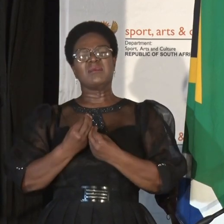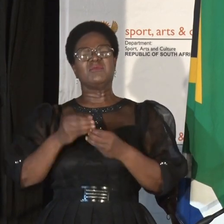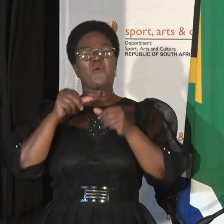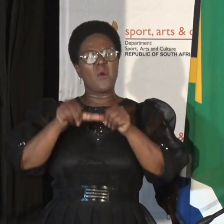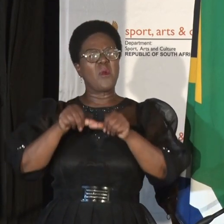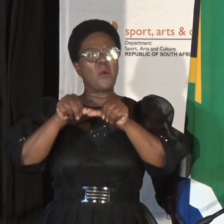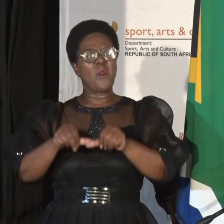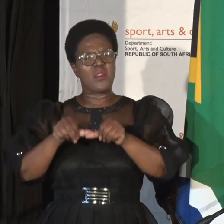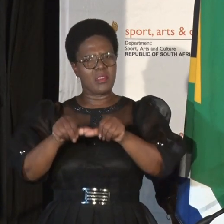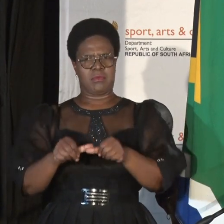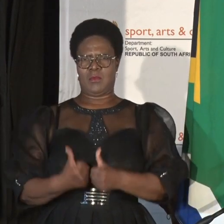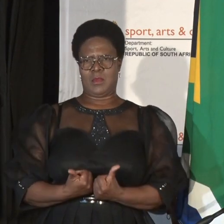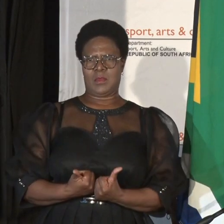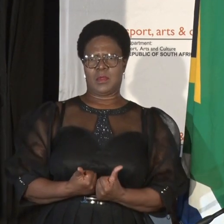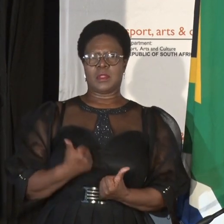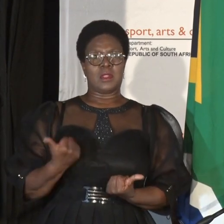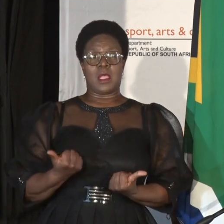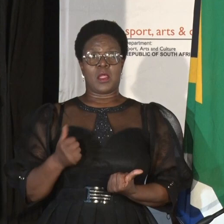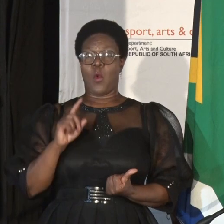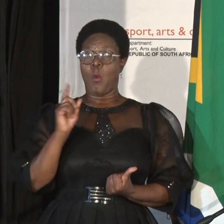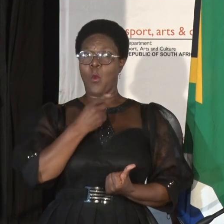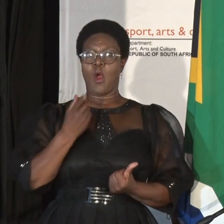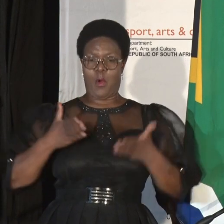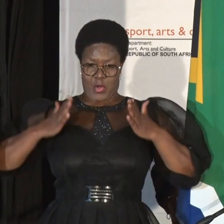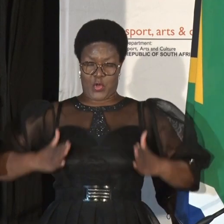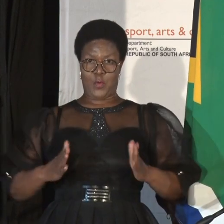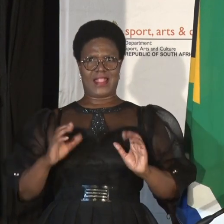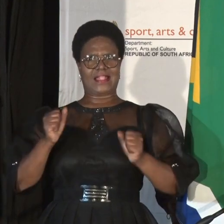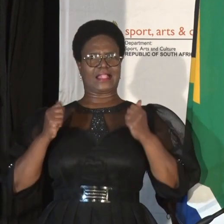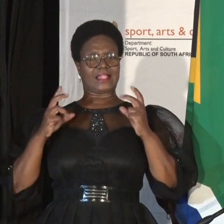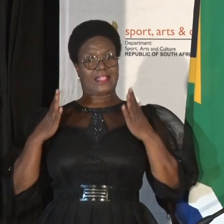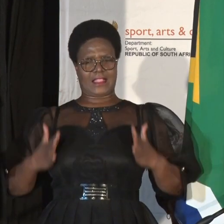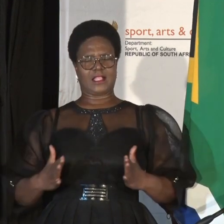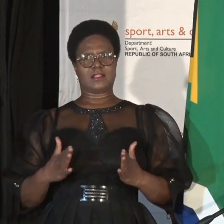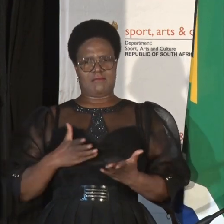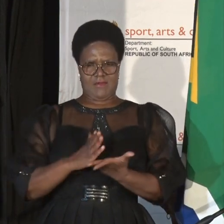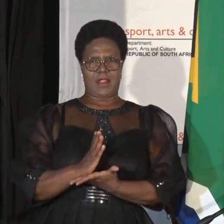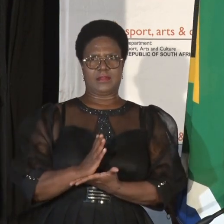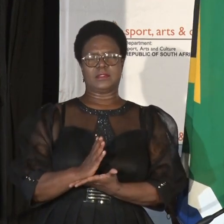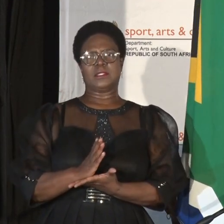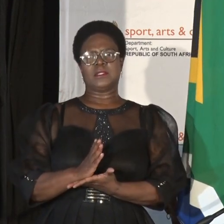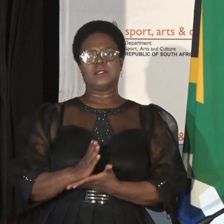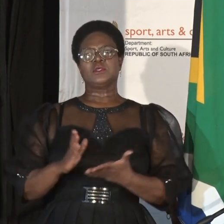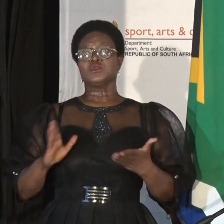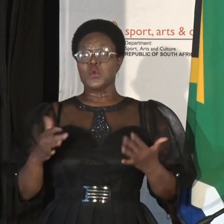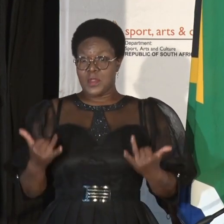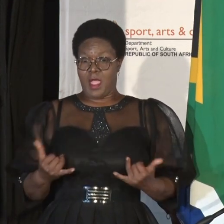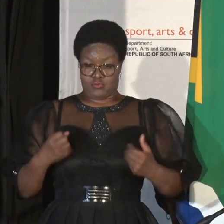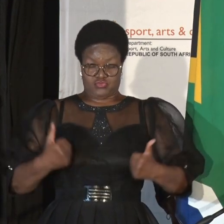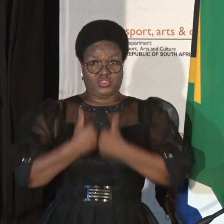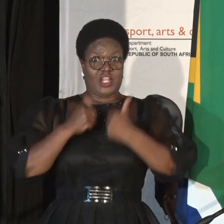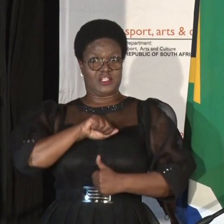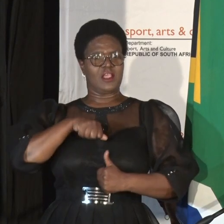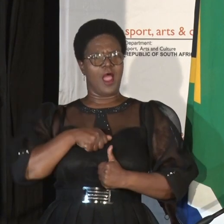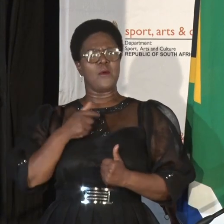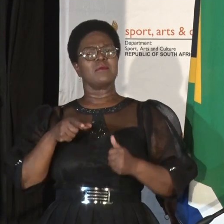of us of our human dignity and our right. And therefore, let's confront our challenges and accept